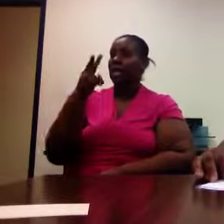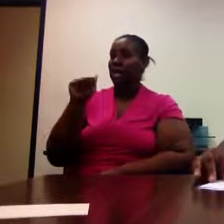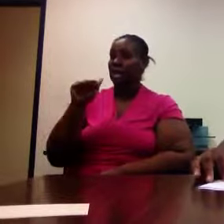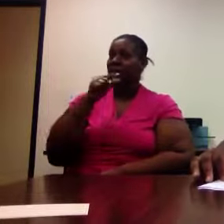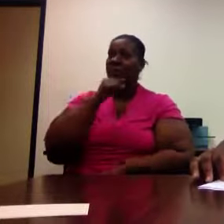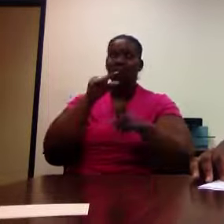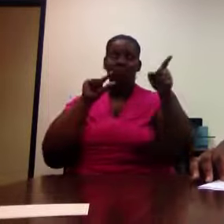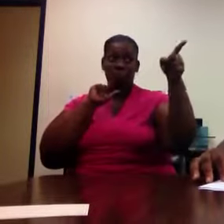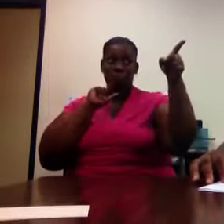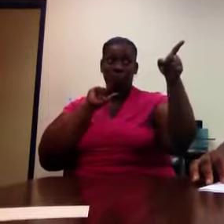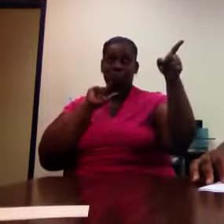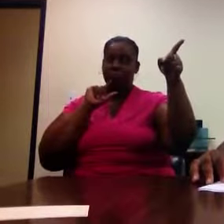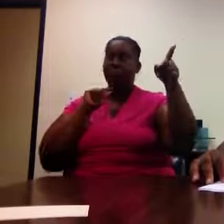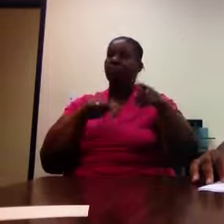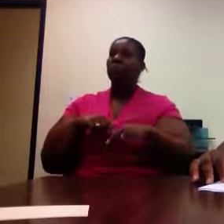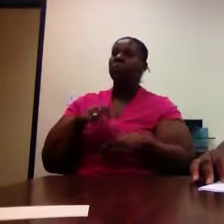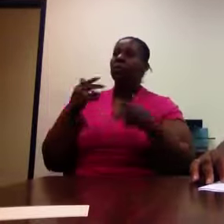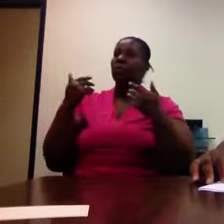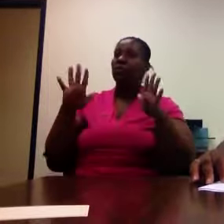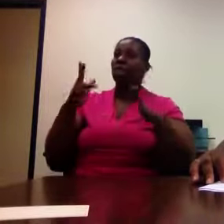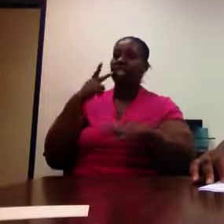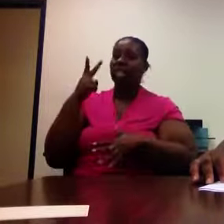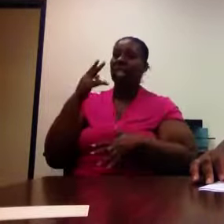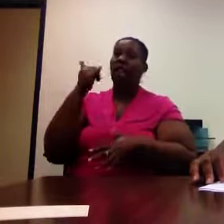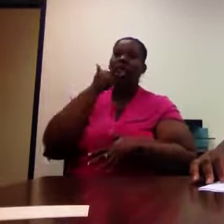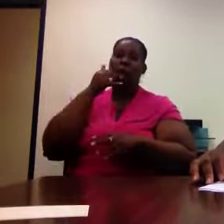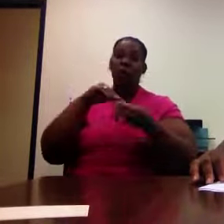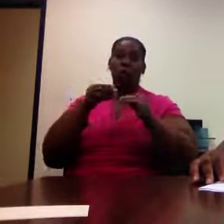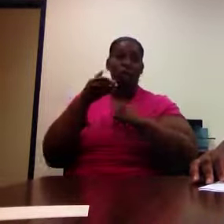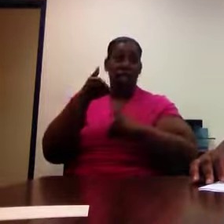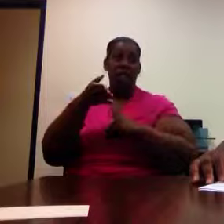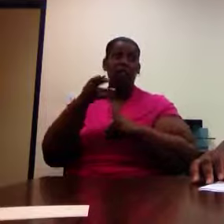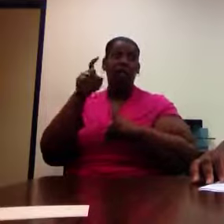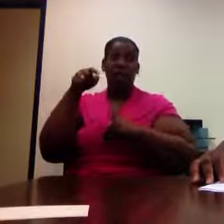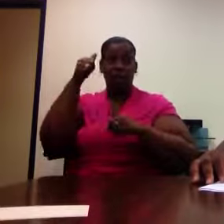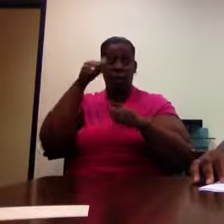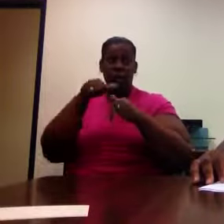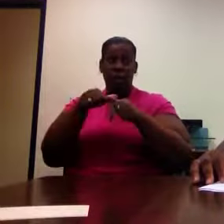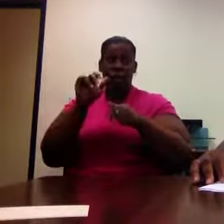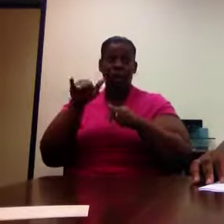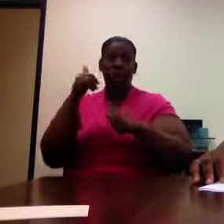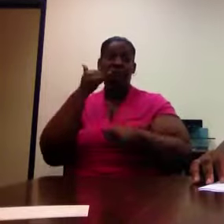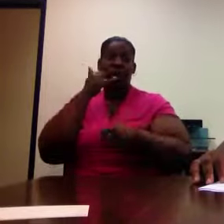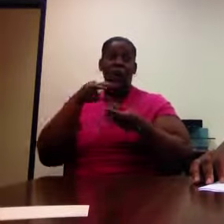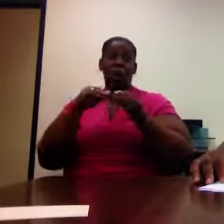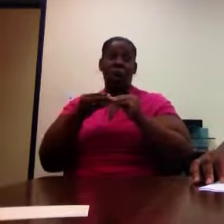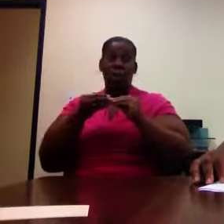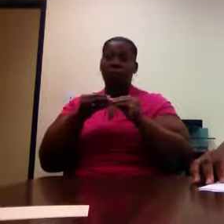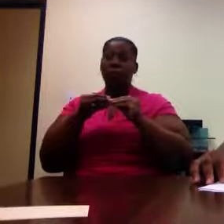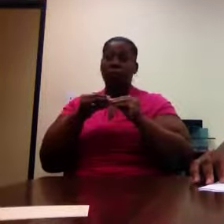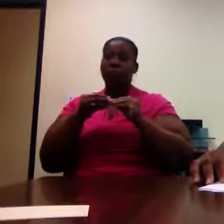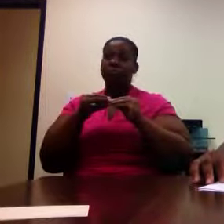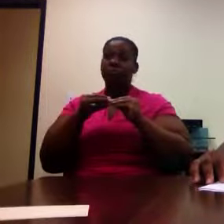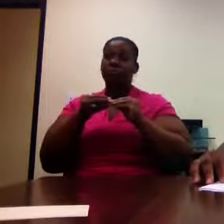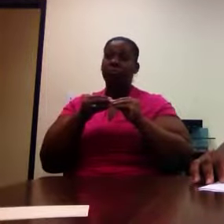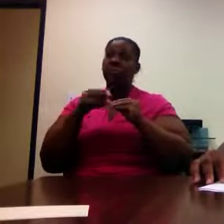page, you will see their phone numbers. You need to remember these phone numbers just in case you're not able to make it to work.